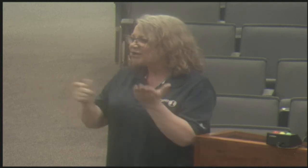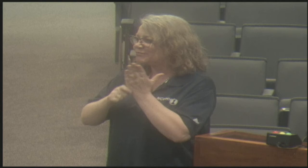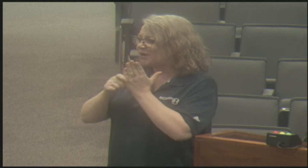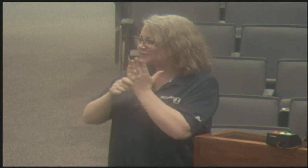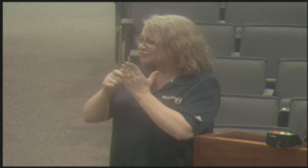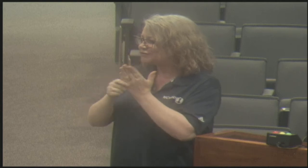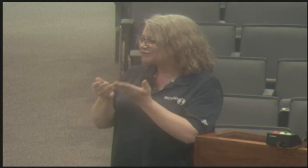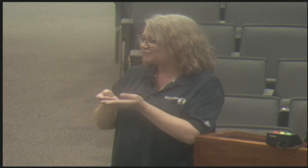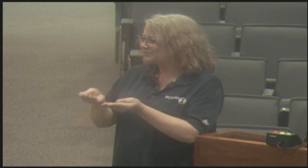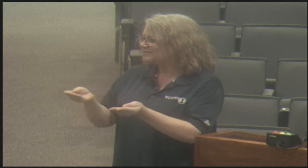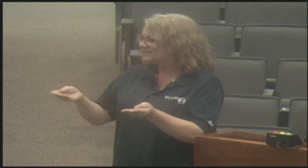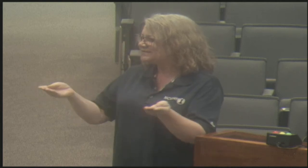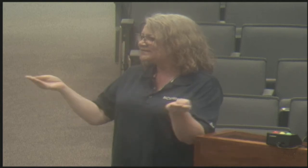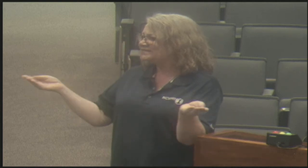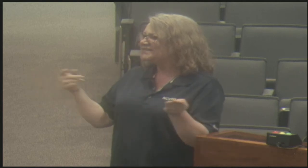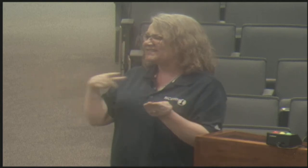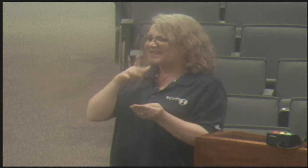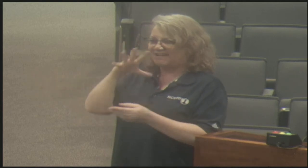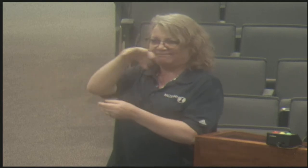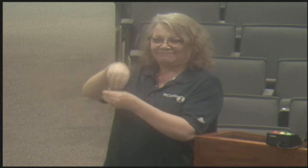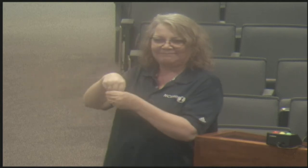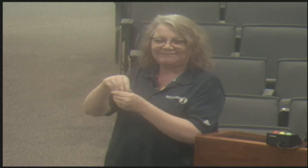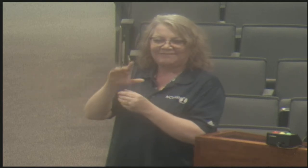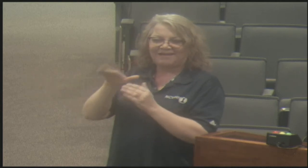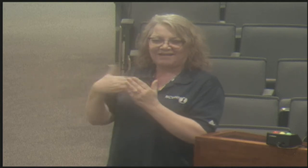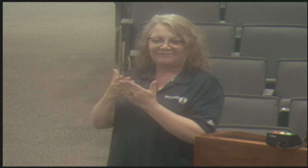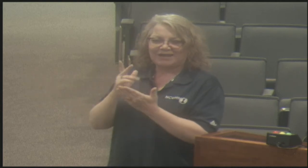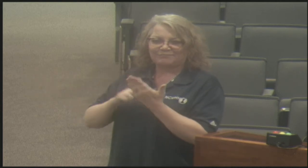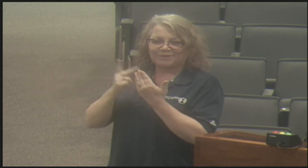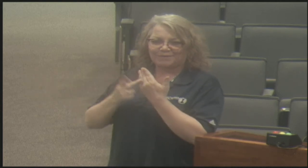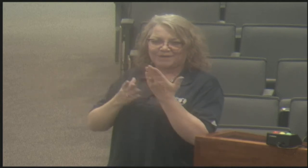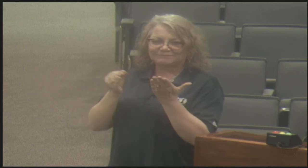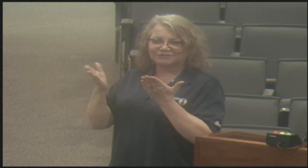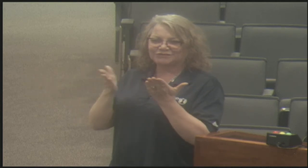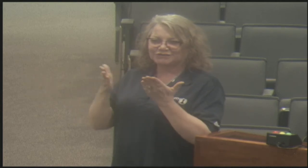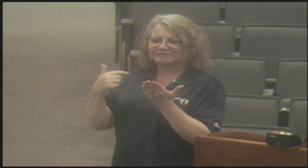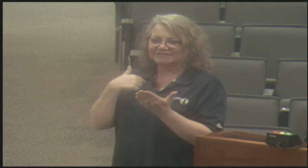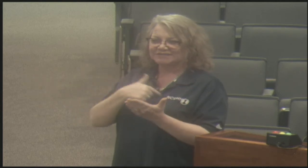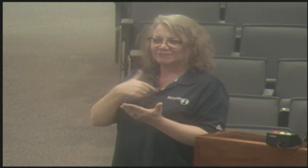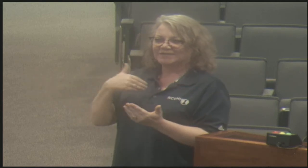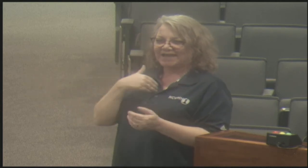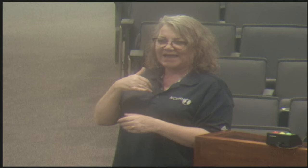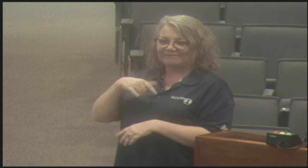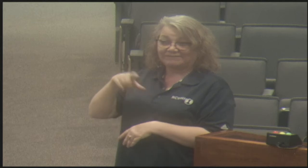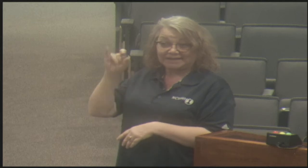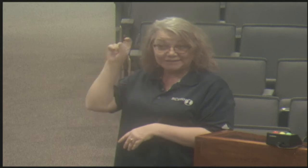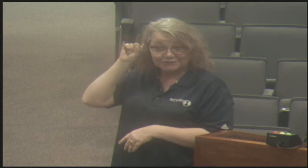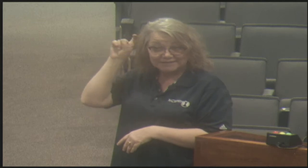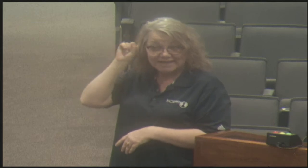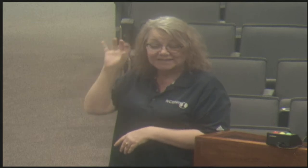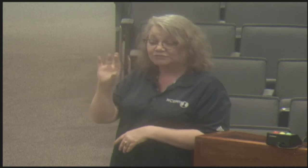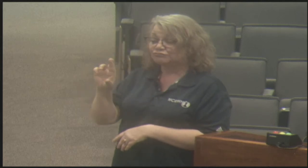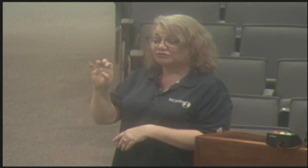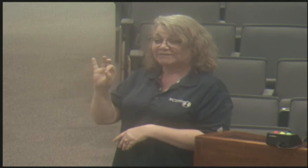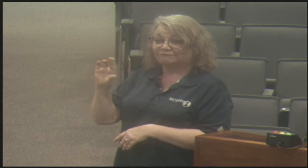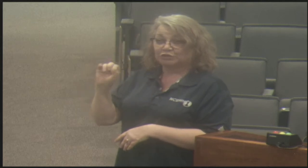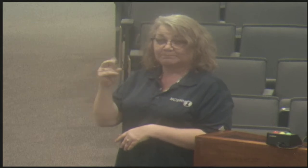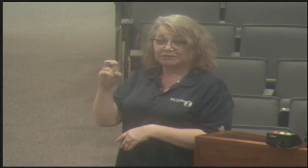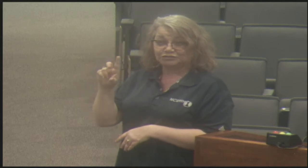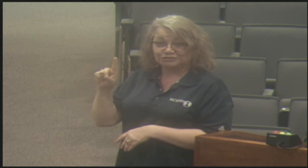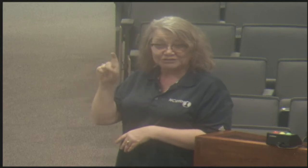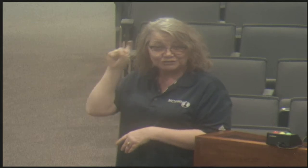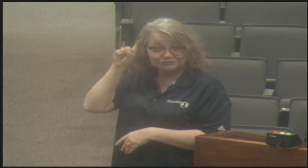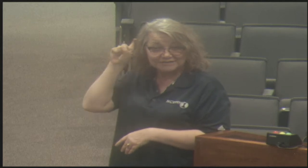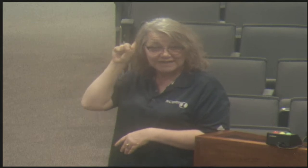program that I have actually shared with each of the commissioners today lists all of the varying services that we